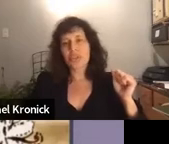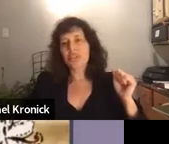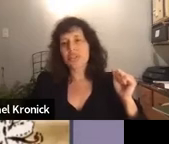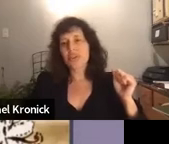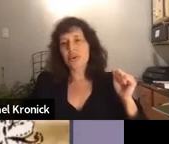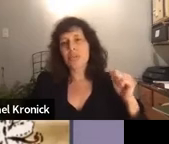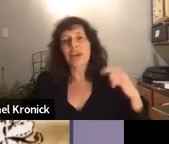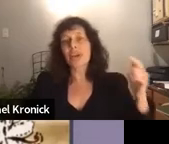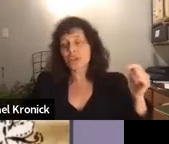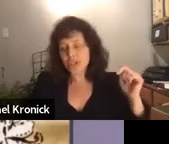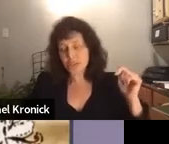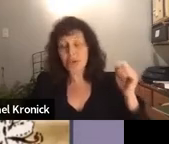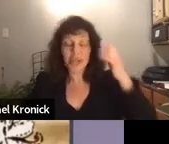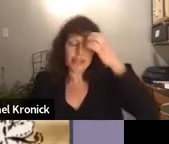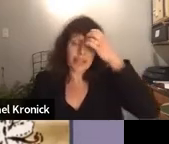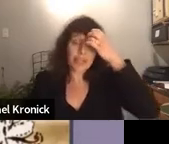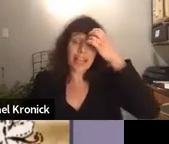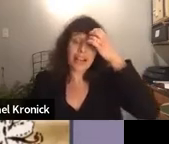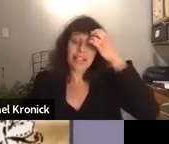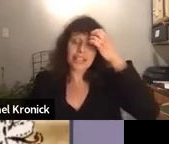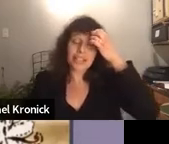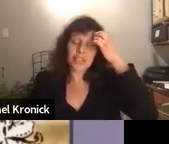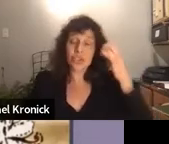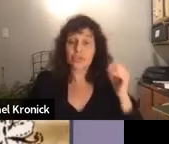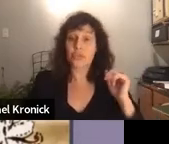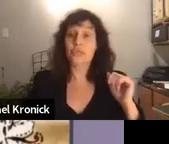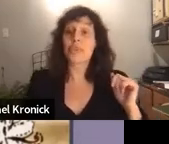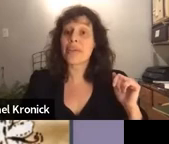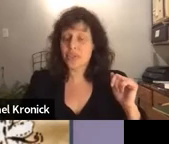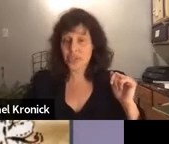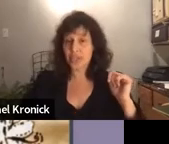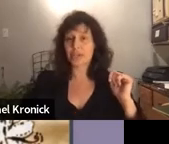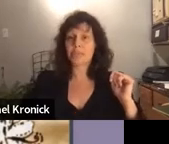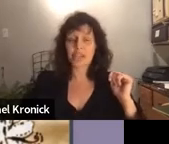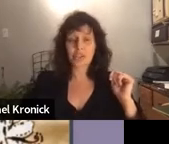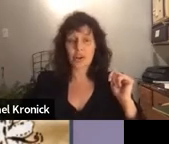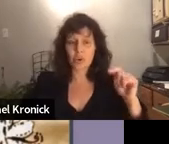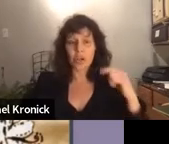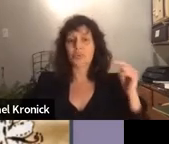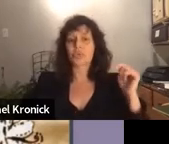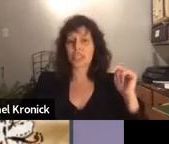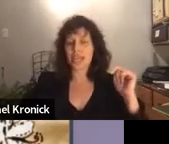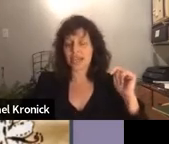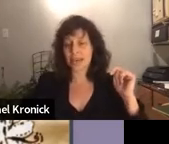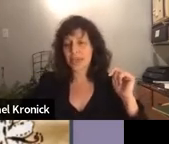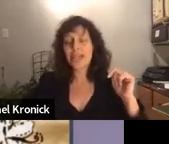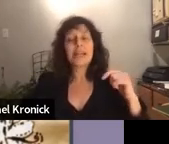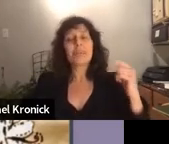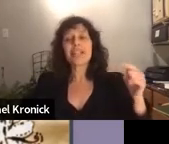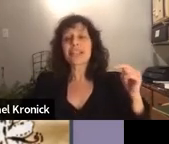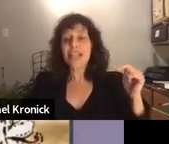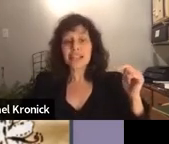arduous migration experience and had been held in detention for three months in Mexico on route to Canada.